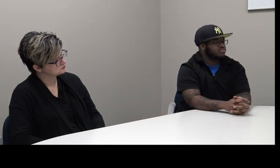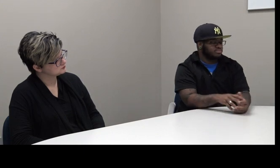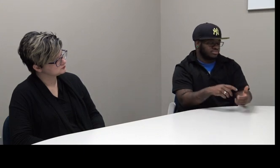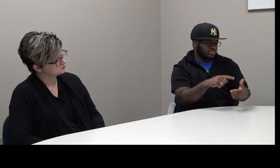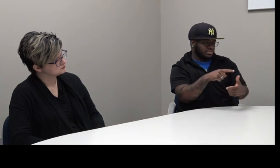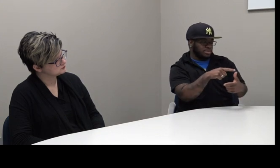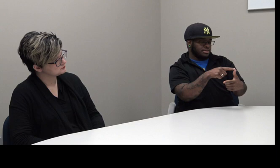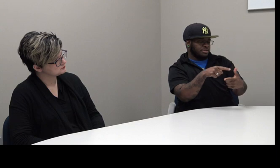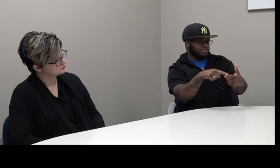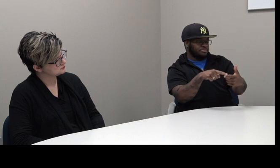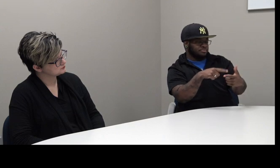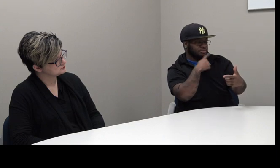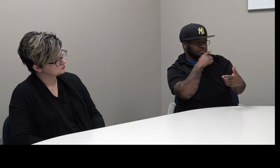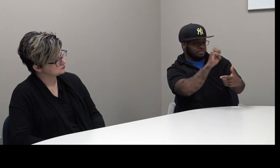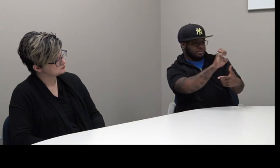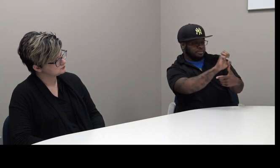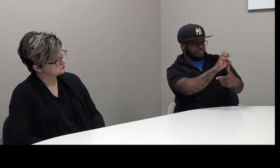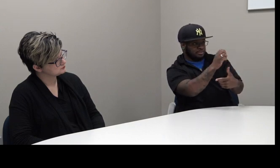Okay.